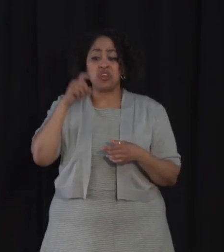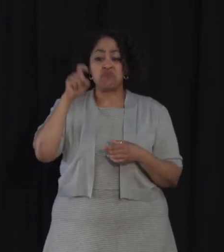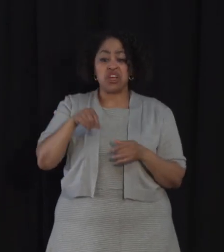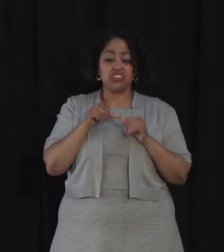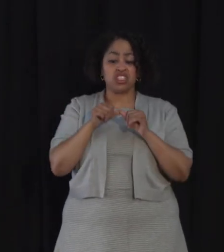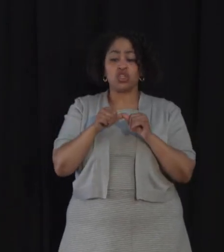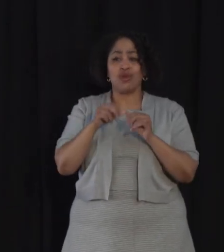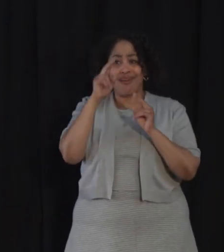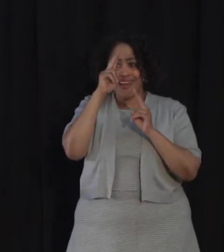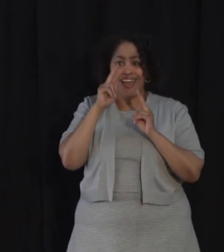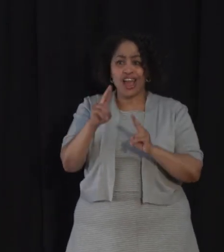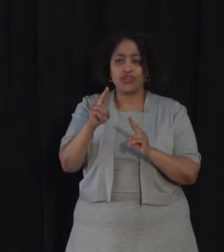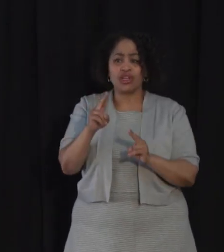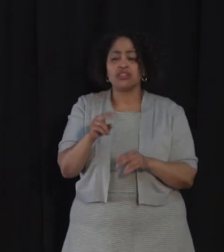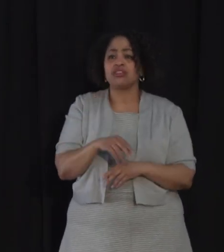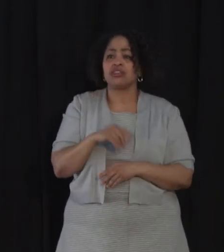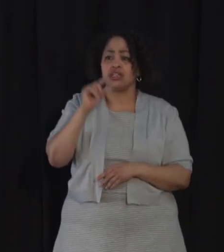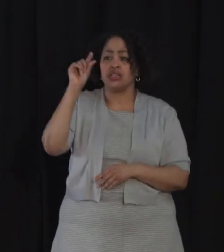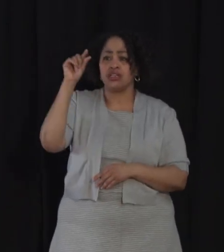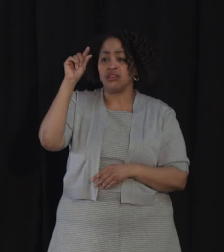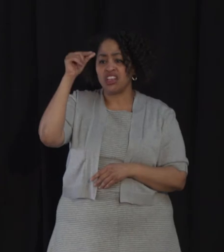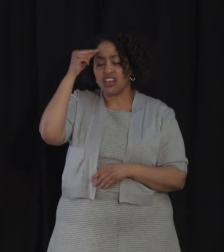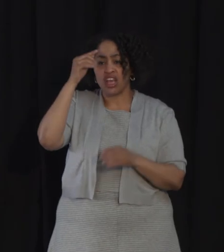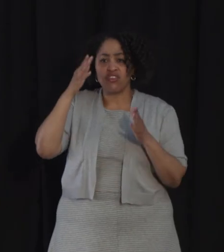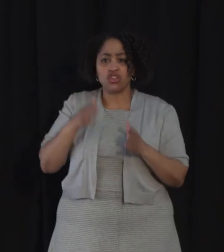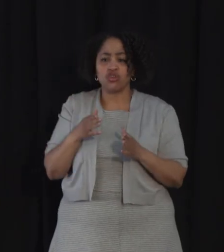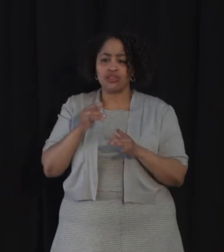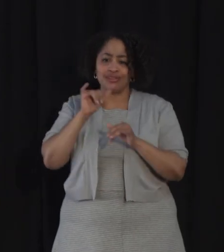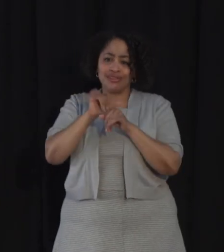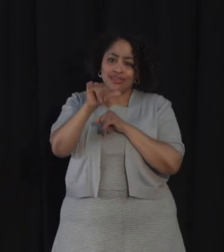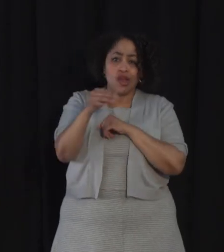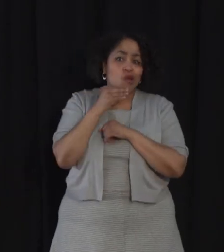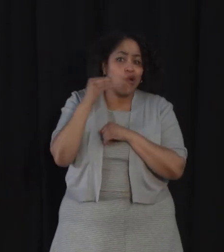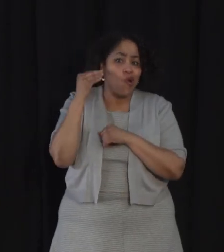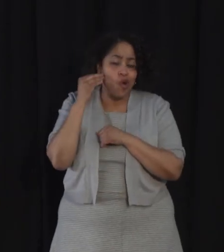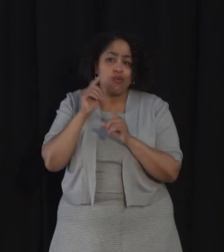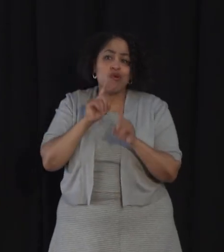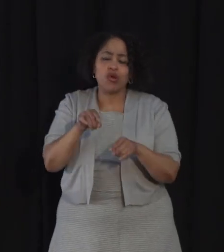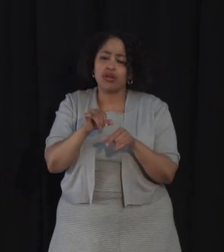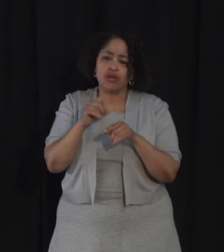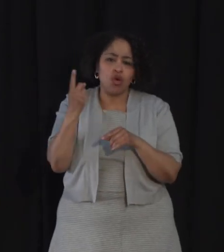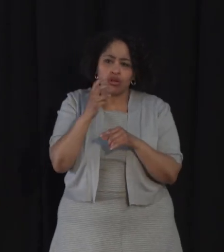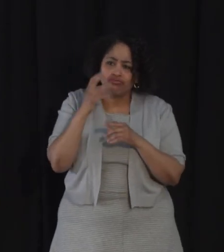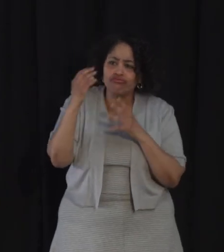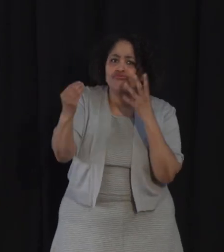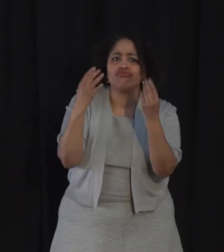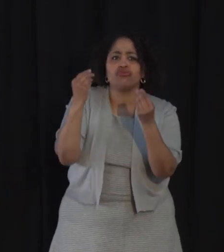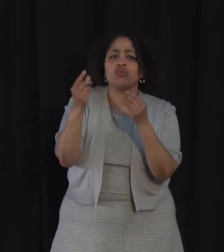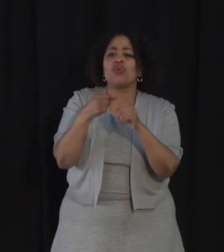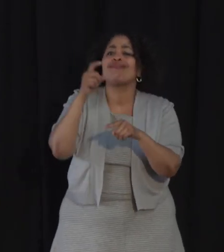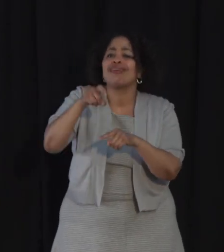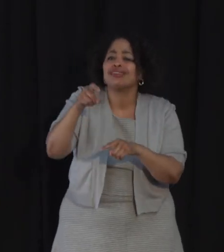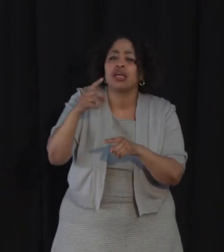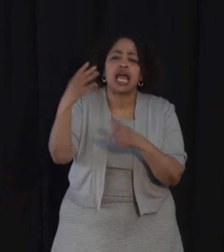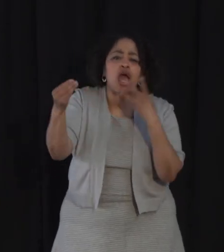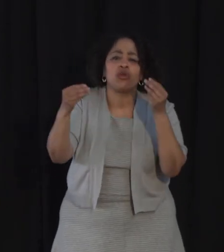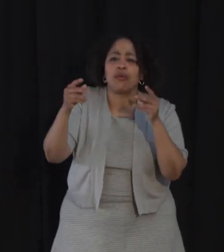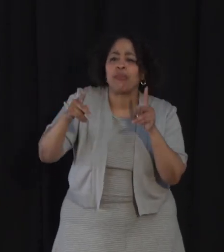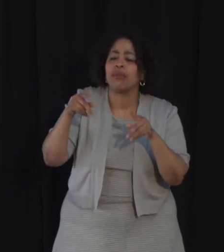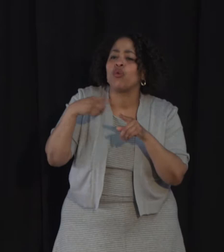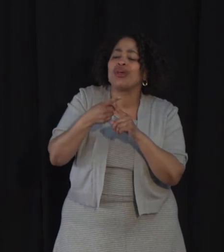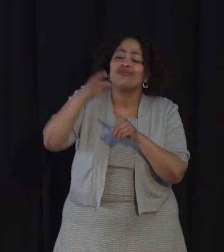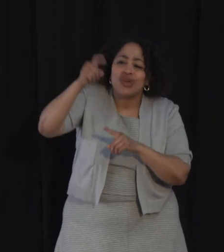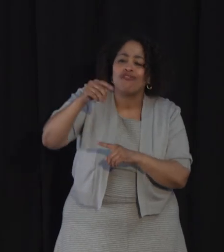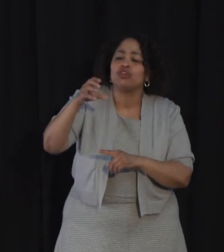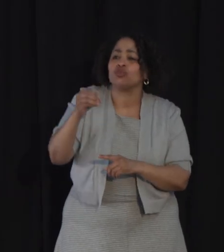honoring the governor's stay-at-home order and traveling only when necessary, going out in public, again, only when necessary,